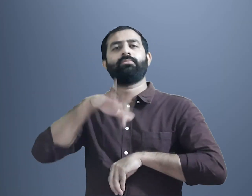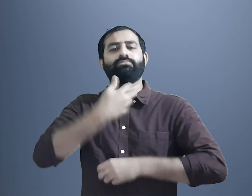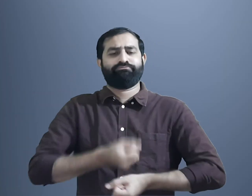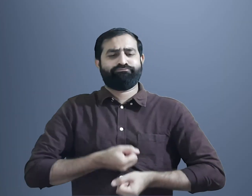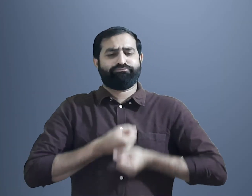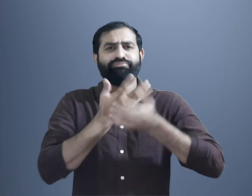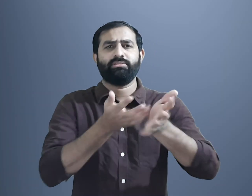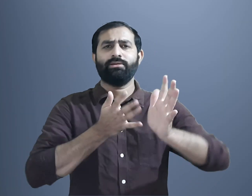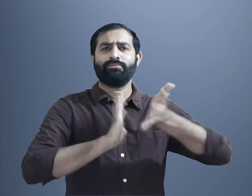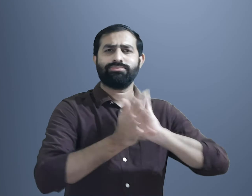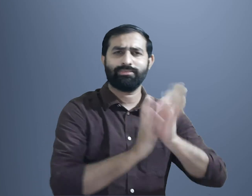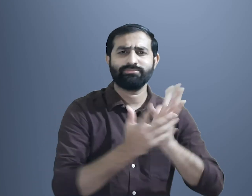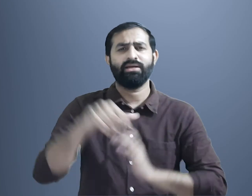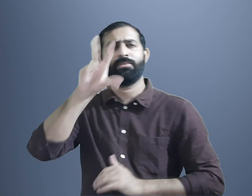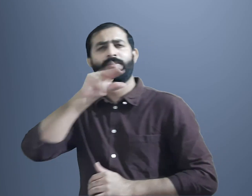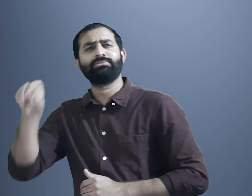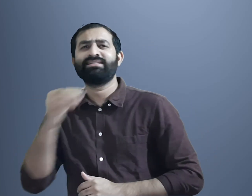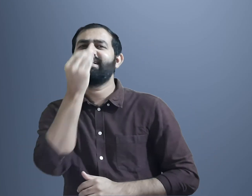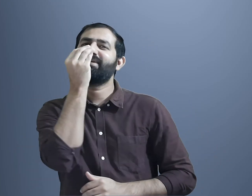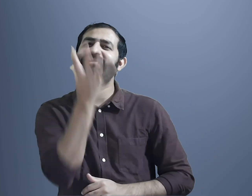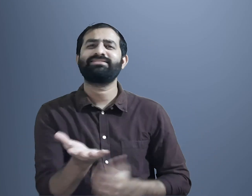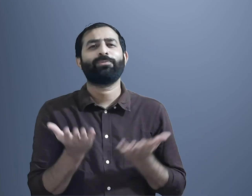language, they naturally start expressing in it easily.